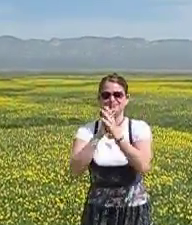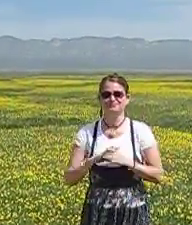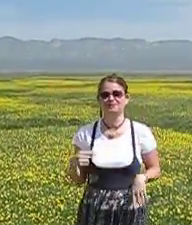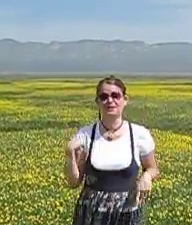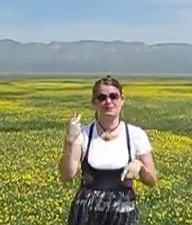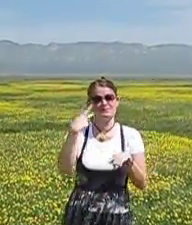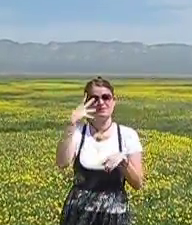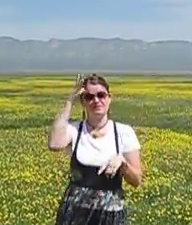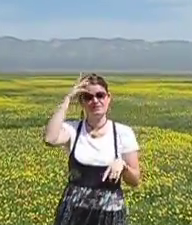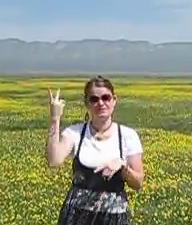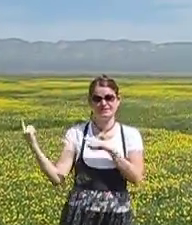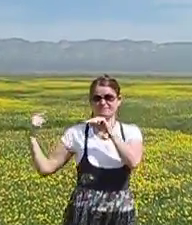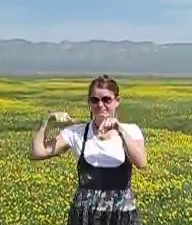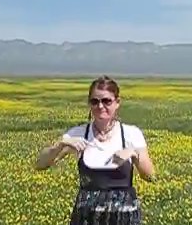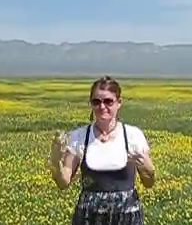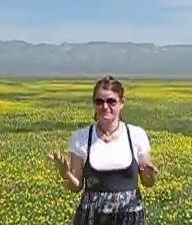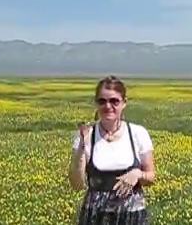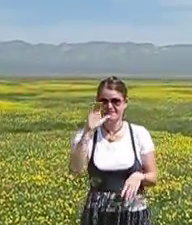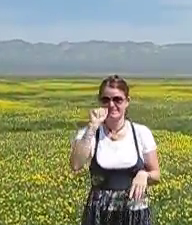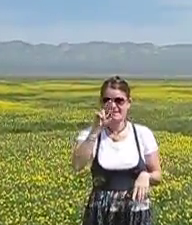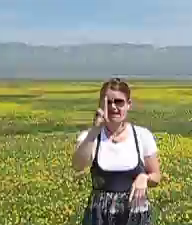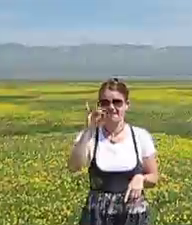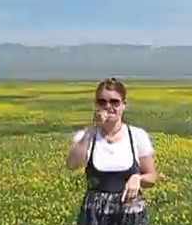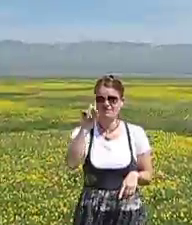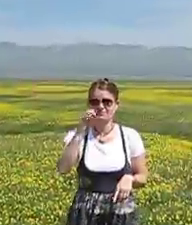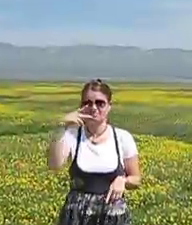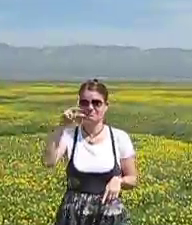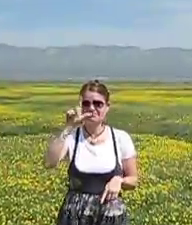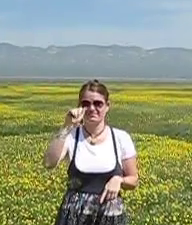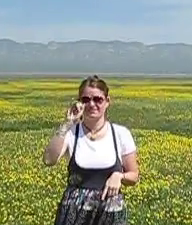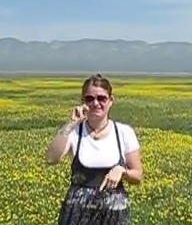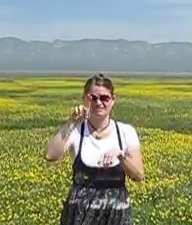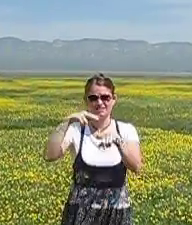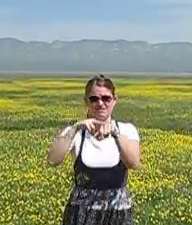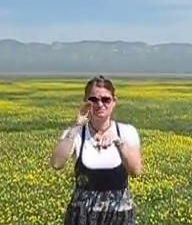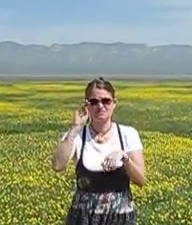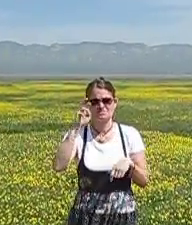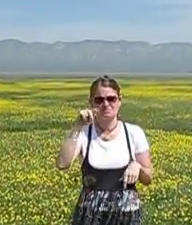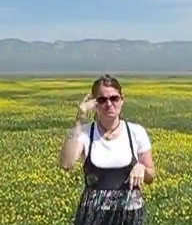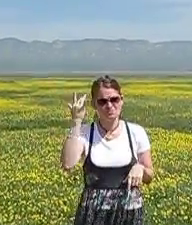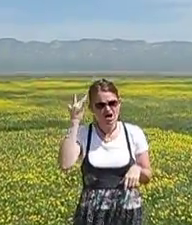I'm going to